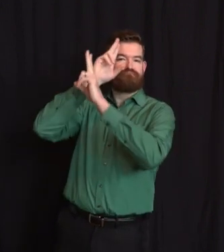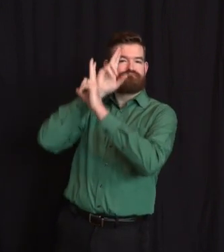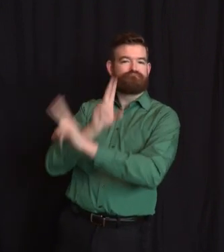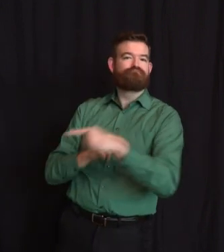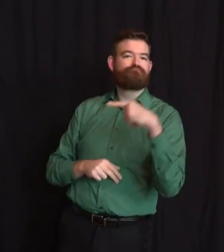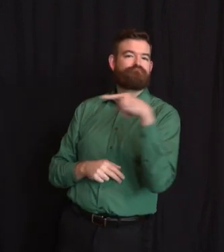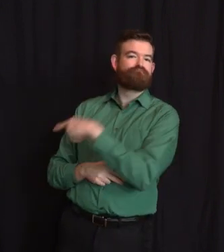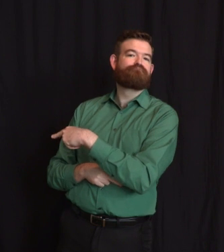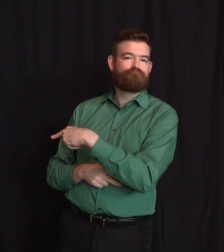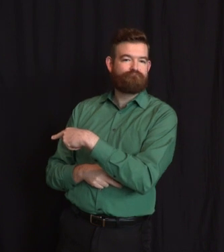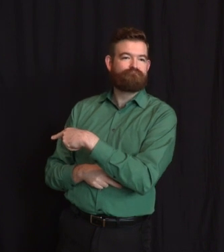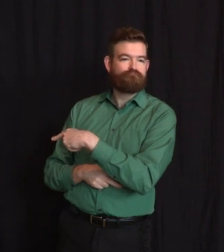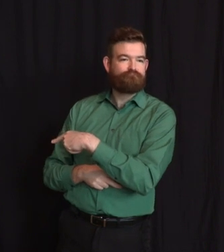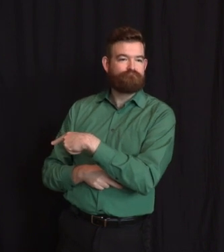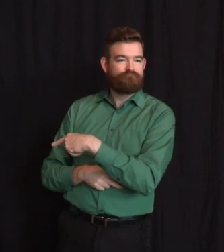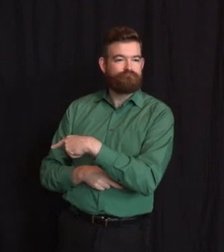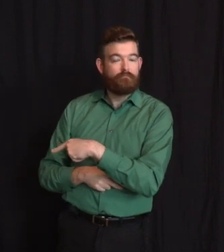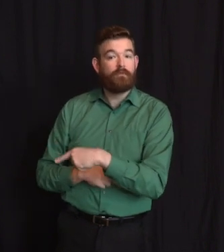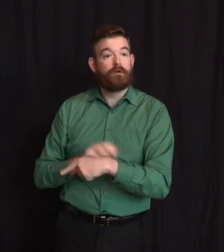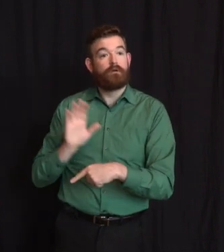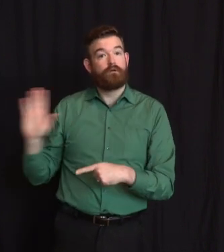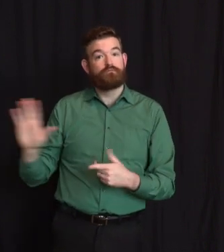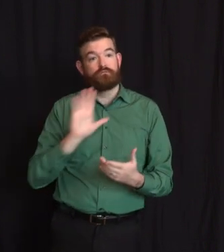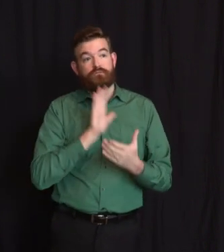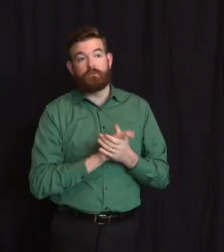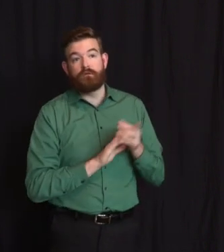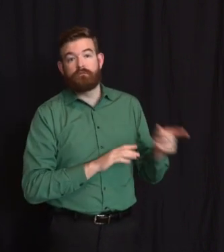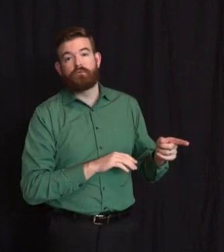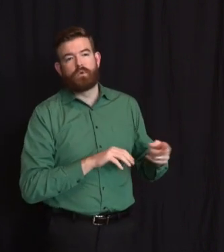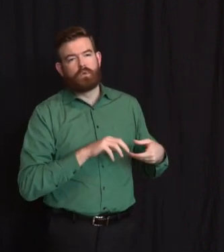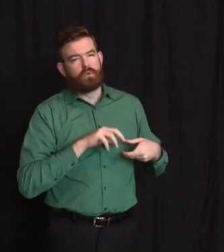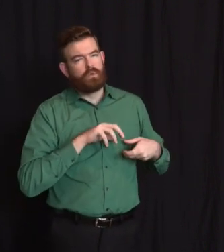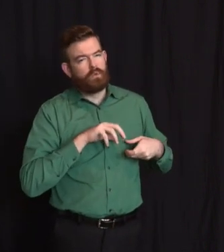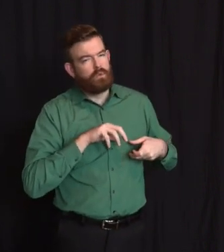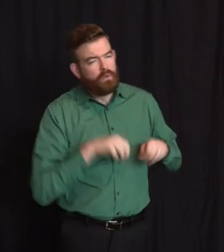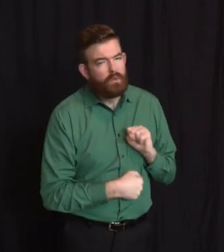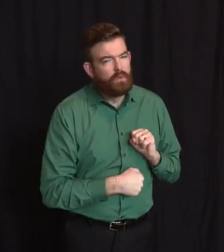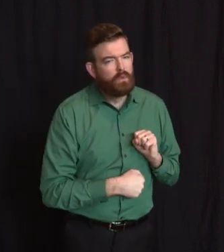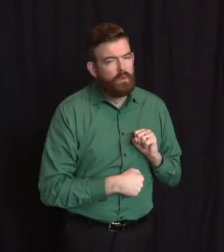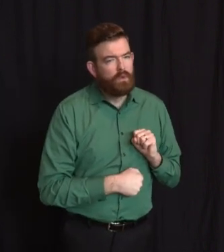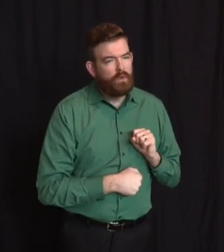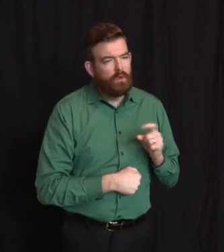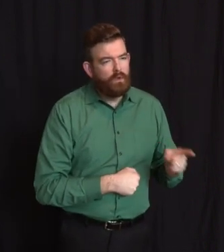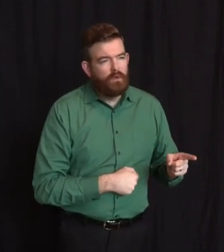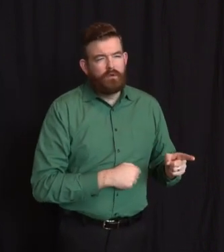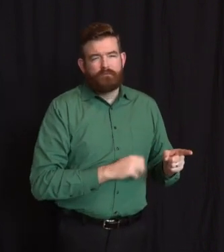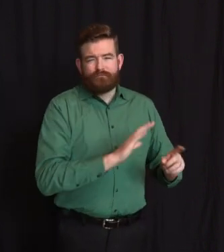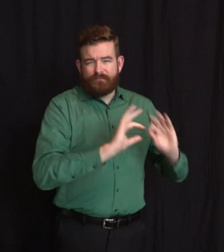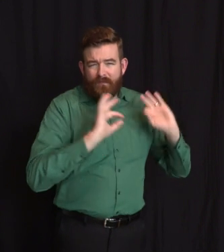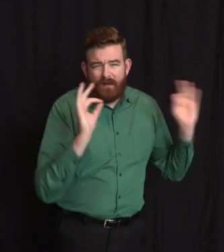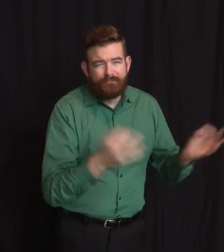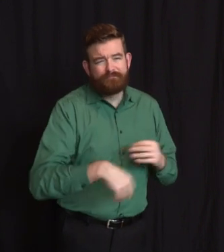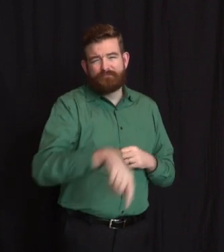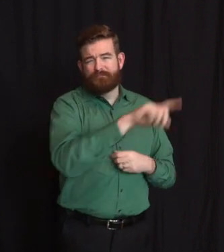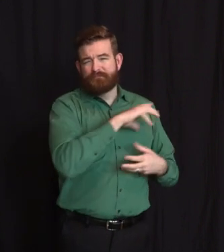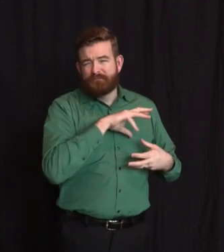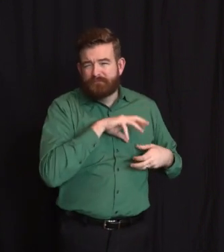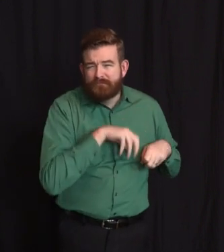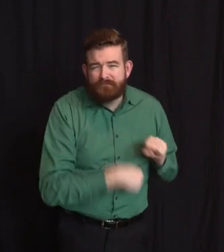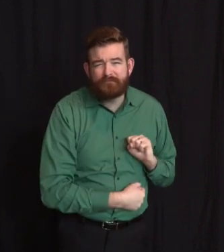brokenhearted, and the entire Weber family, and the Middletown Firefighting family, and the broader Middletown family of which I am